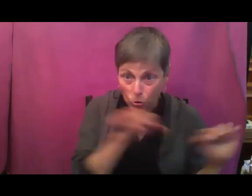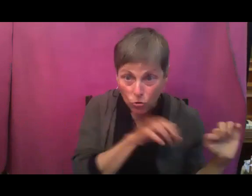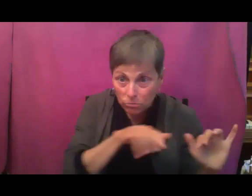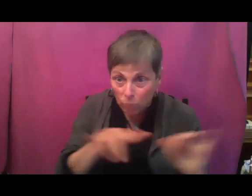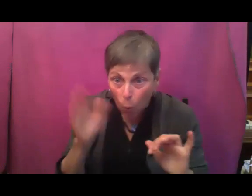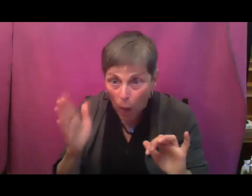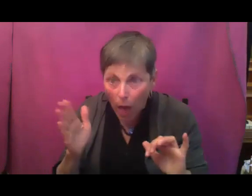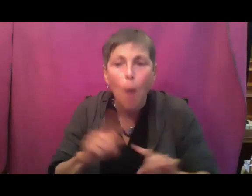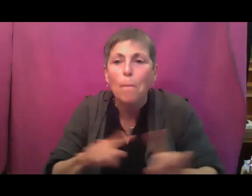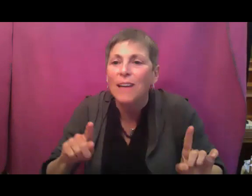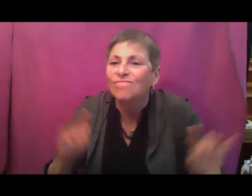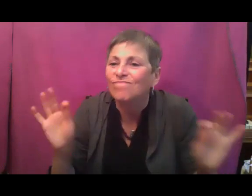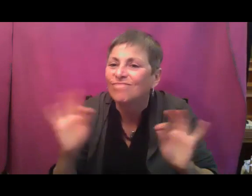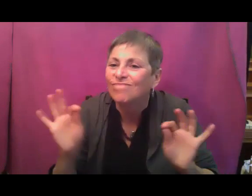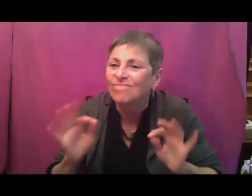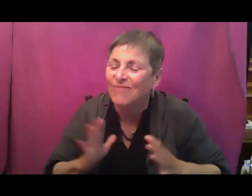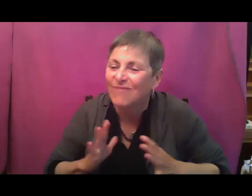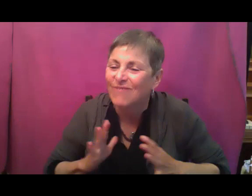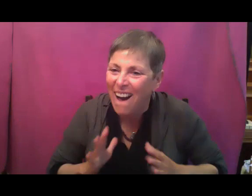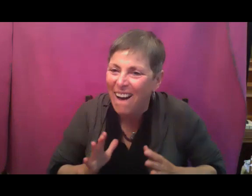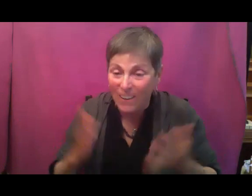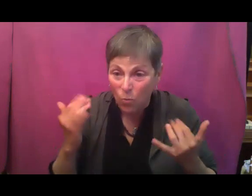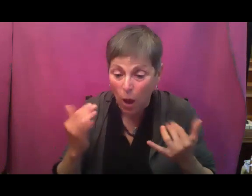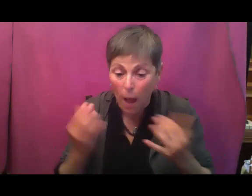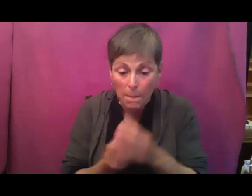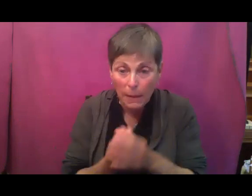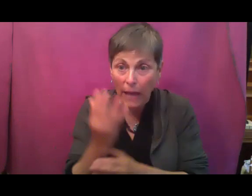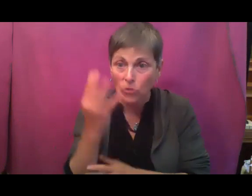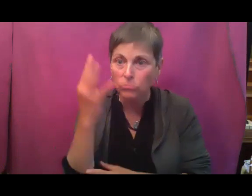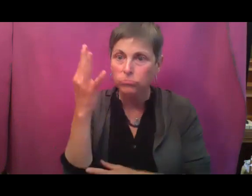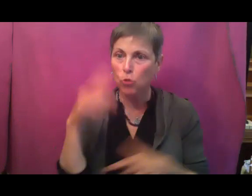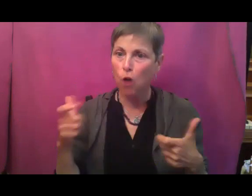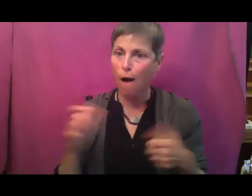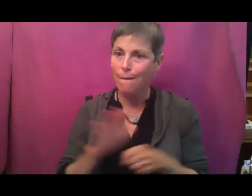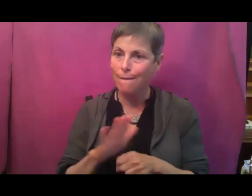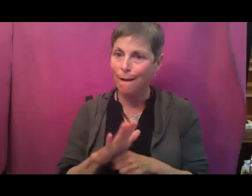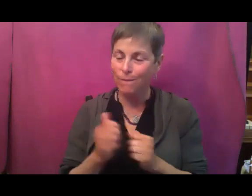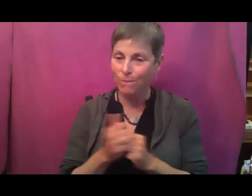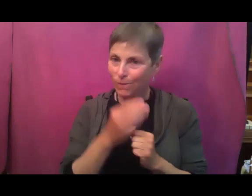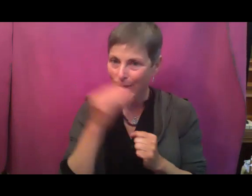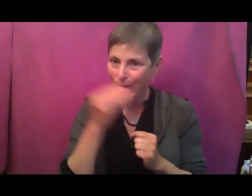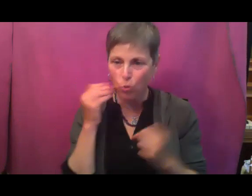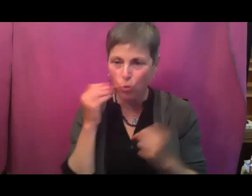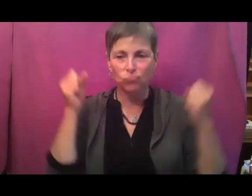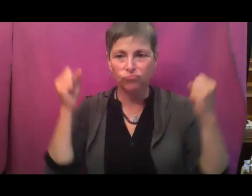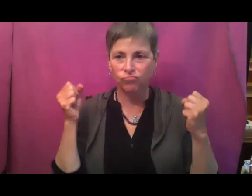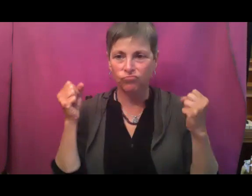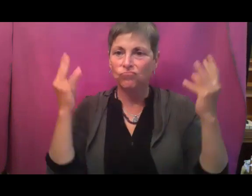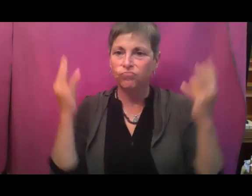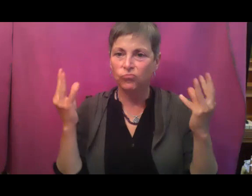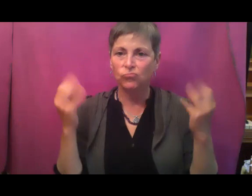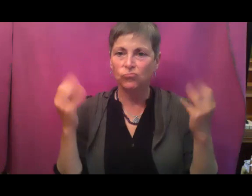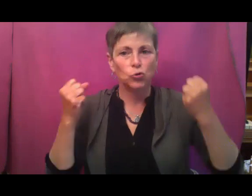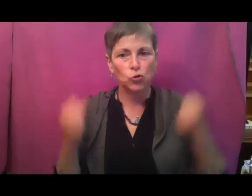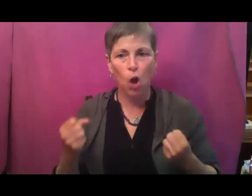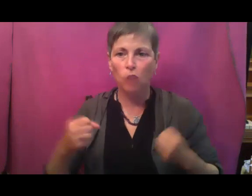plants at that point are large enough, they're mature enough, they are stable, robust enough so that they can take a